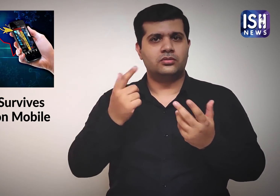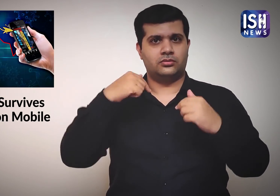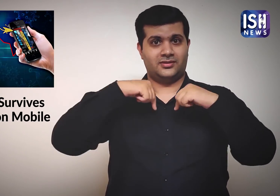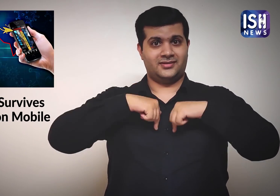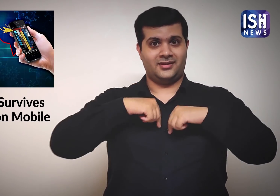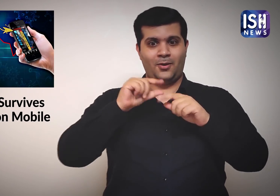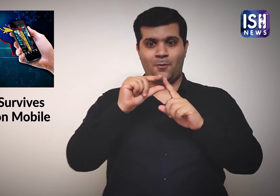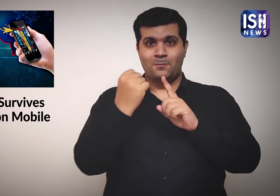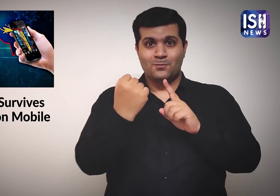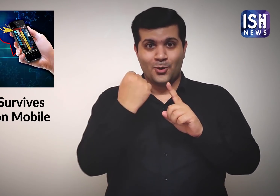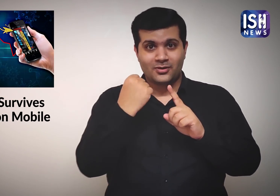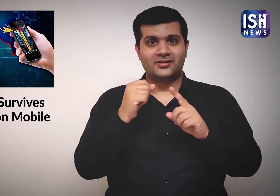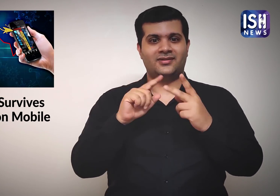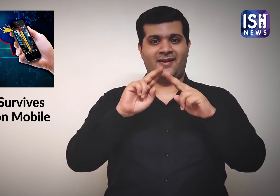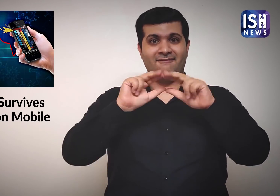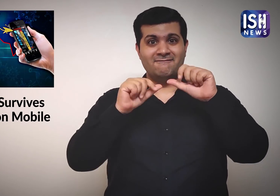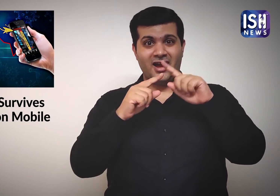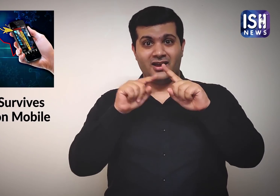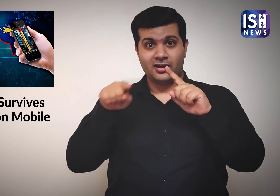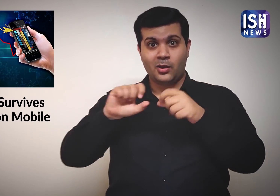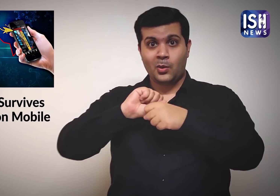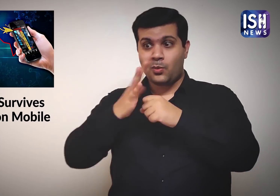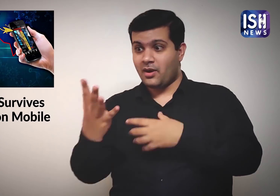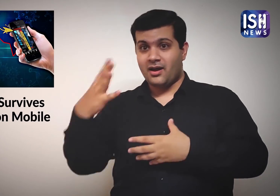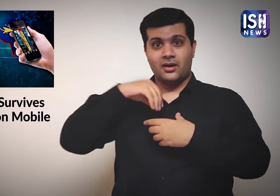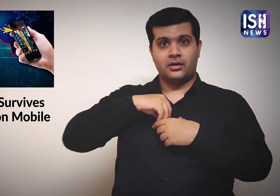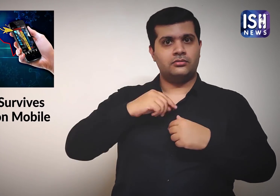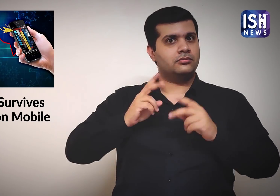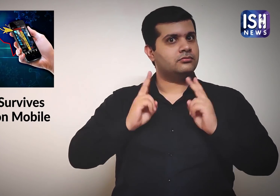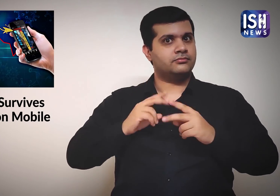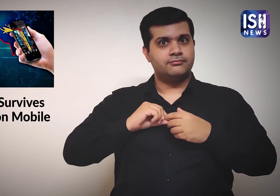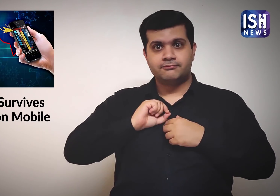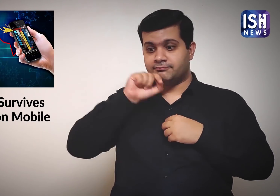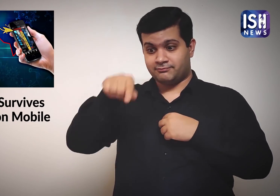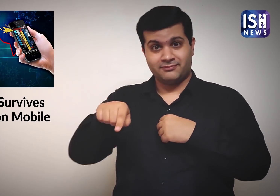11. It is because the protein and fats are transferred to the virus in the droplets.